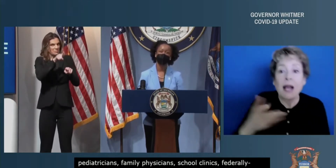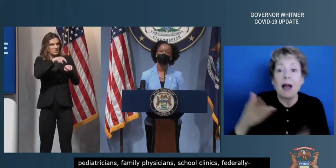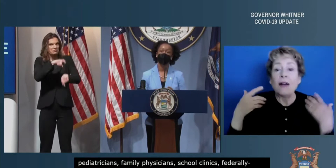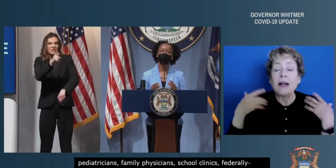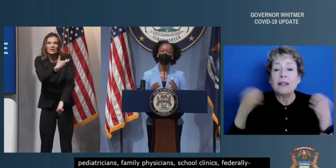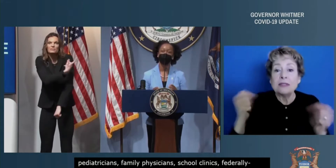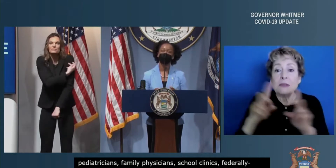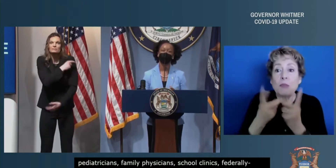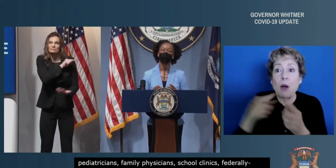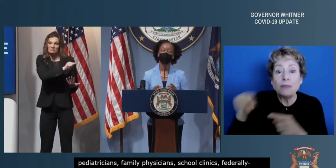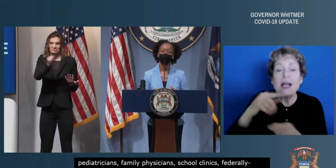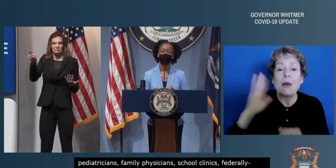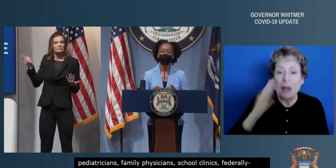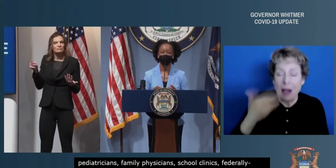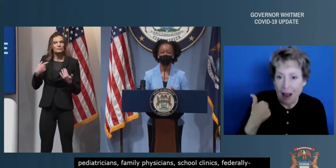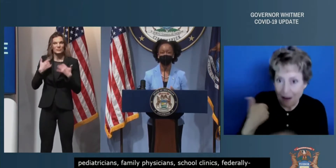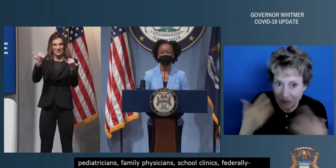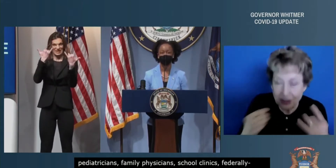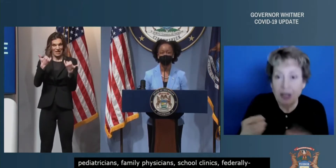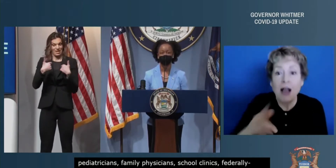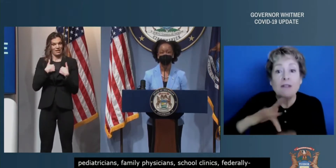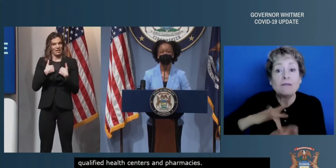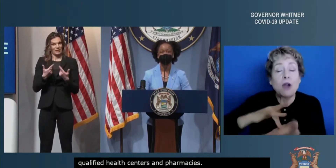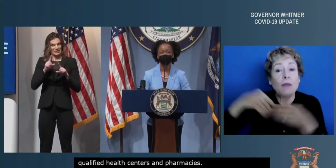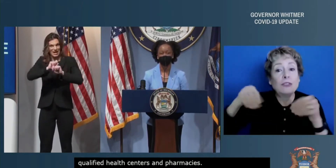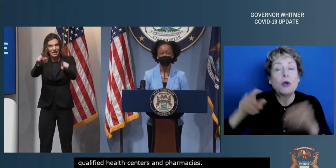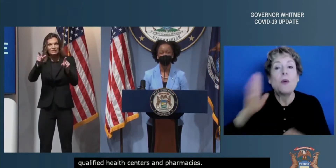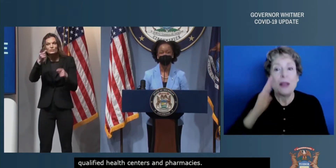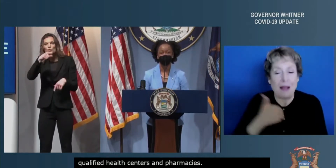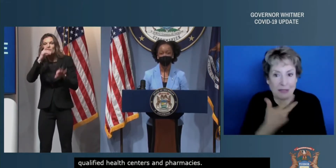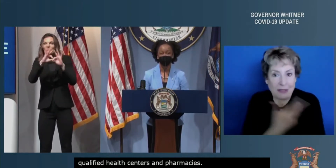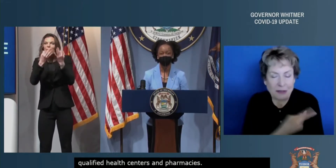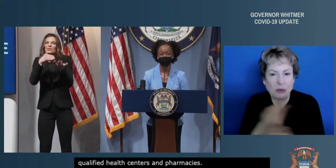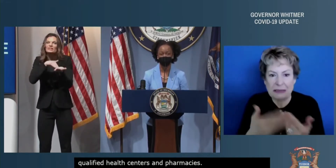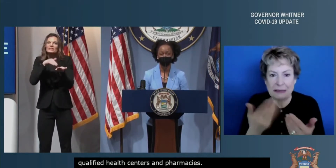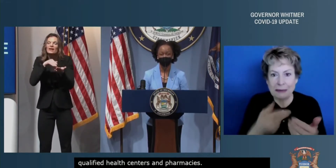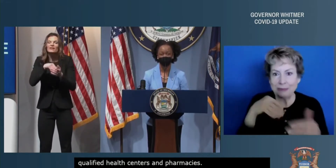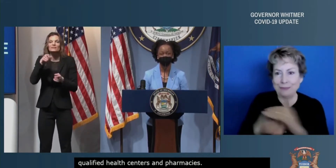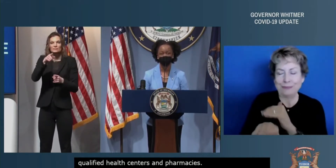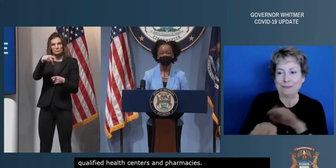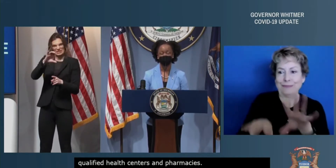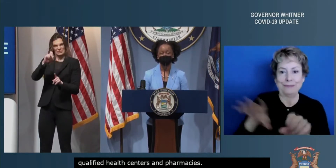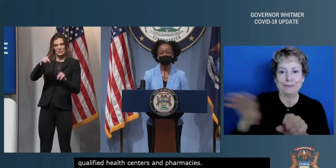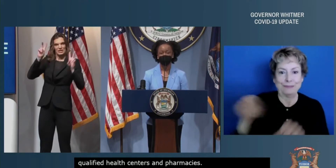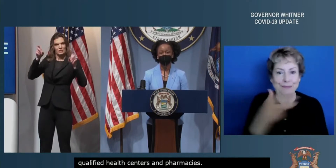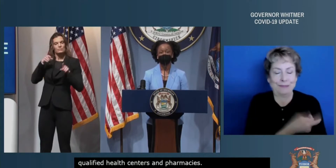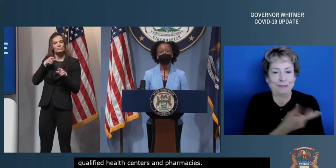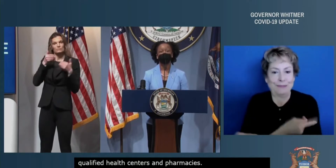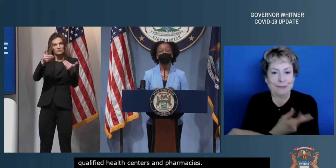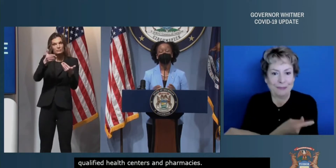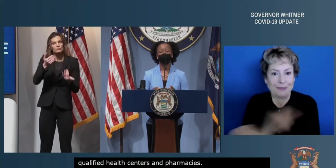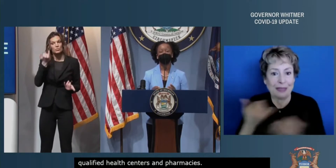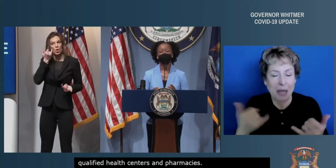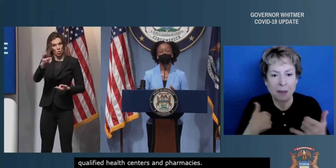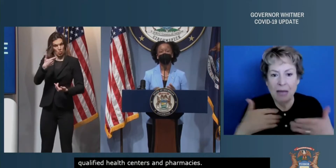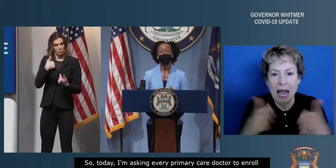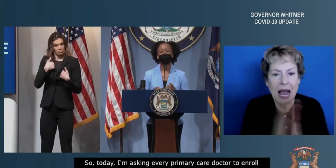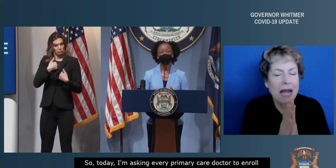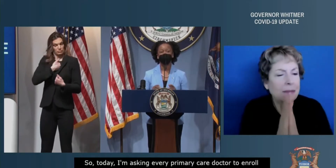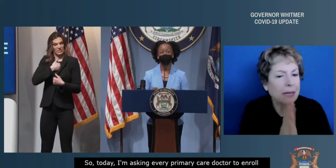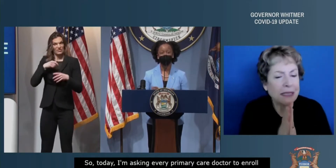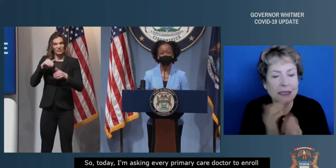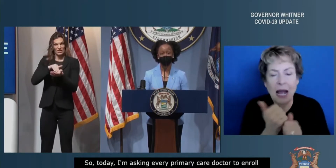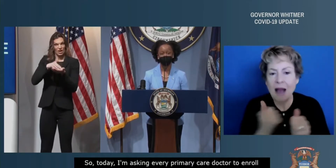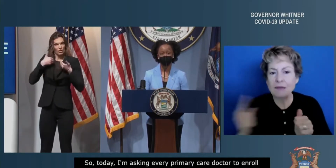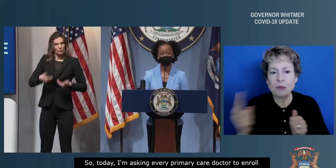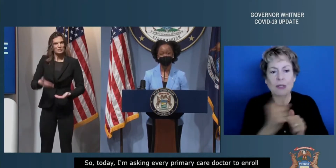I'm asking every primary care doctor to enroll as a vaccine provider. The most important thing